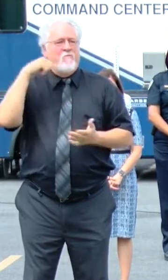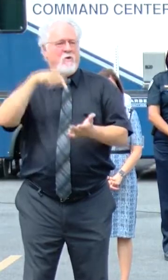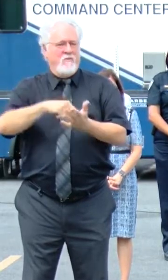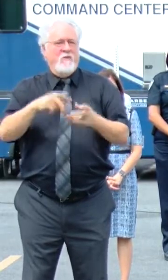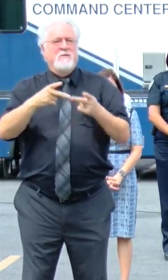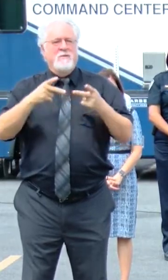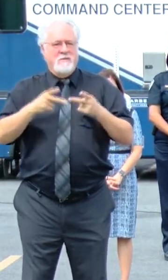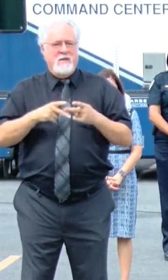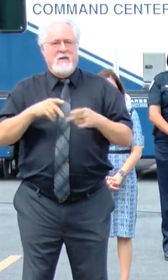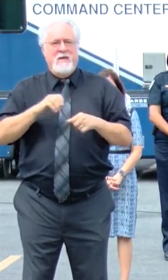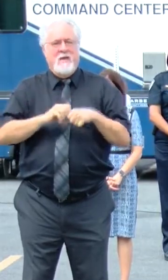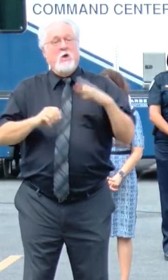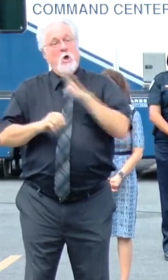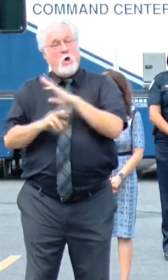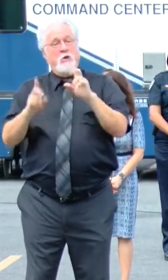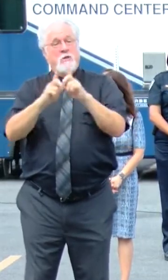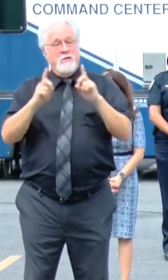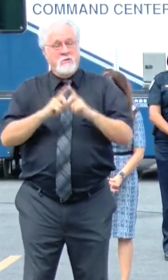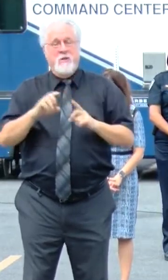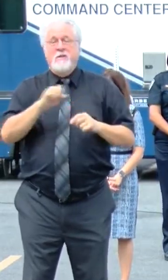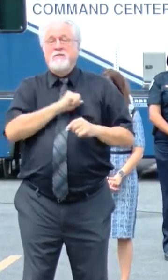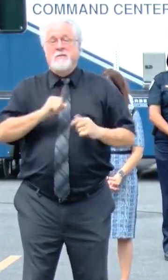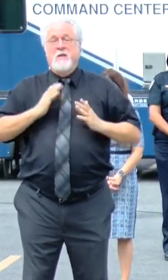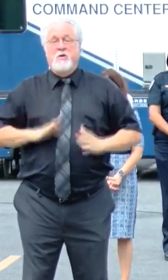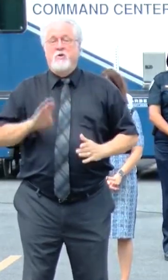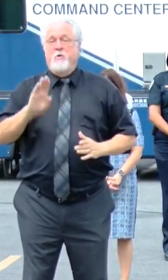which is located in her district. Senator Barrow.